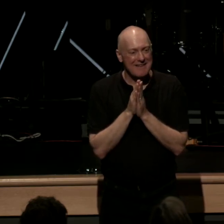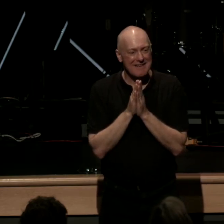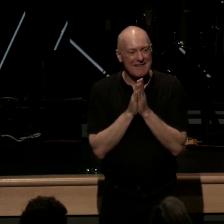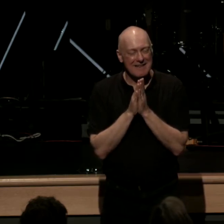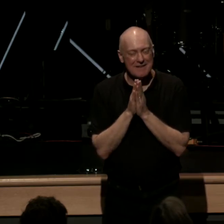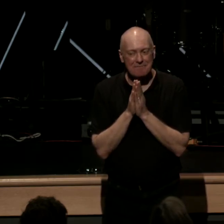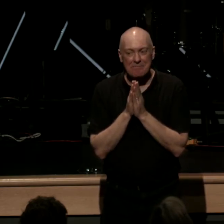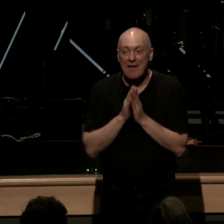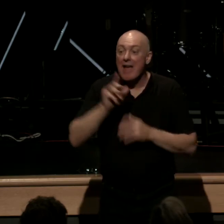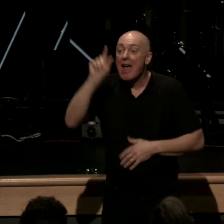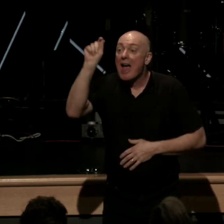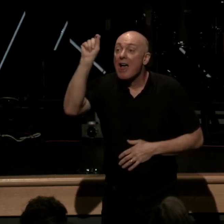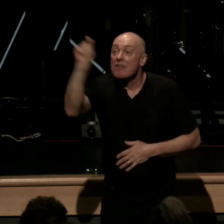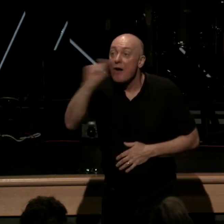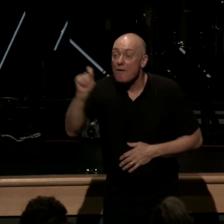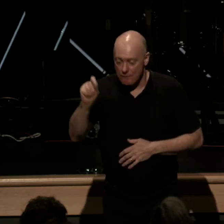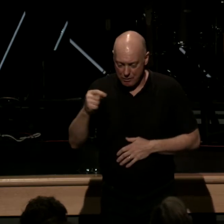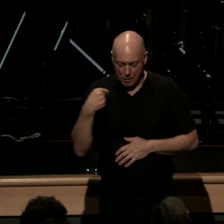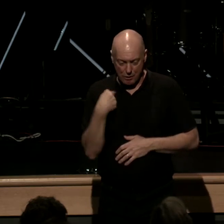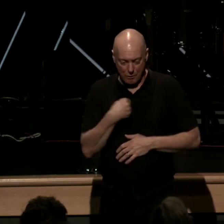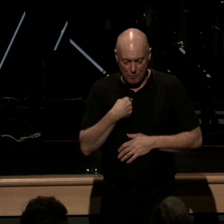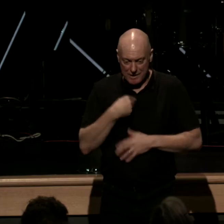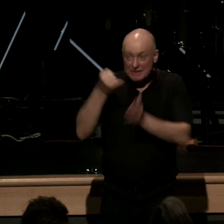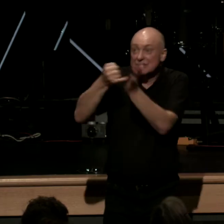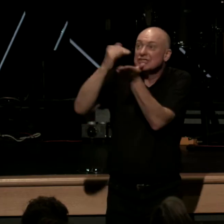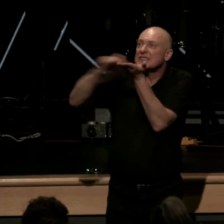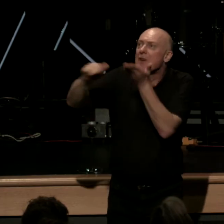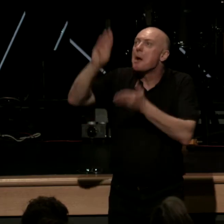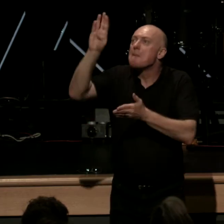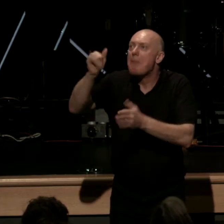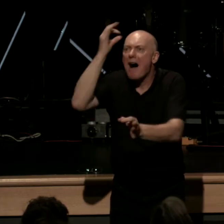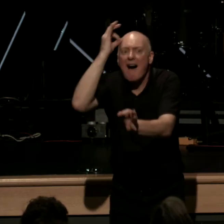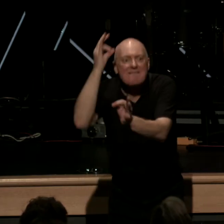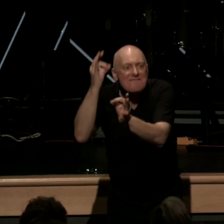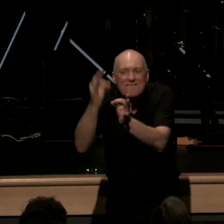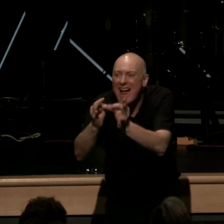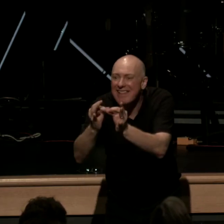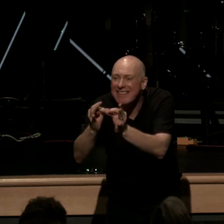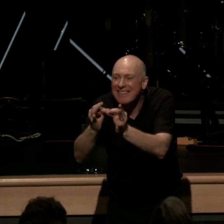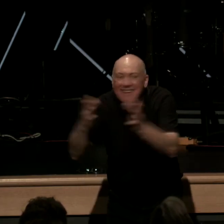therefore since we've been justified by faith oh there it is